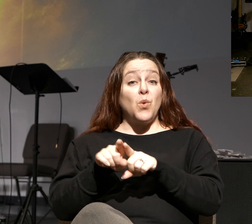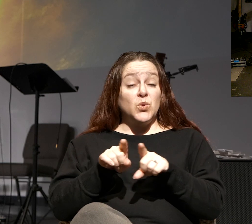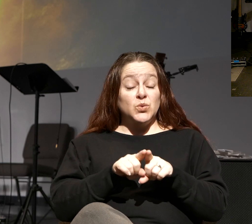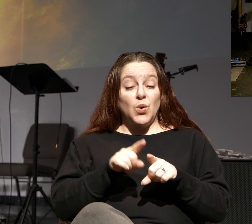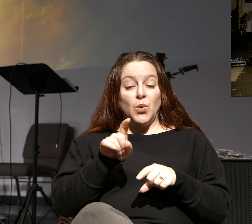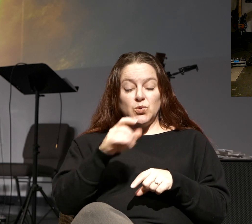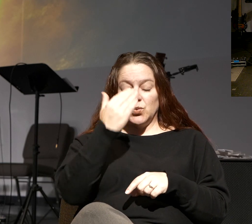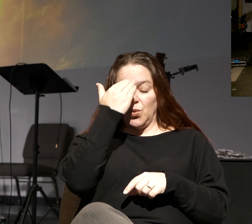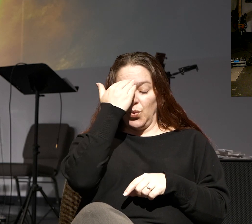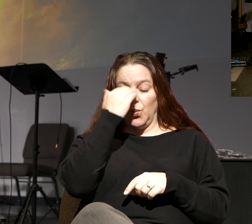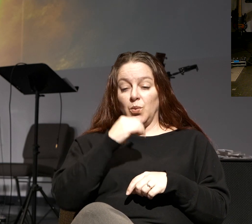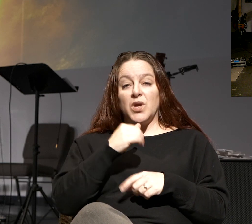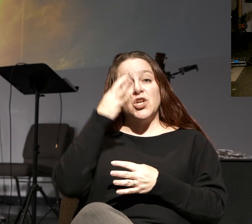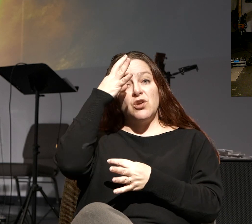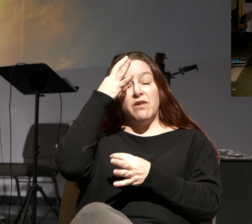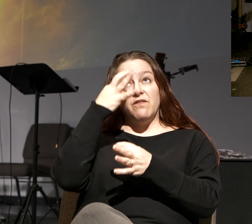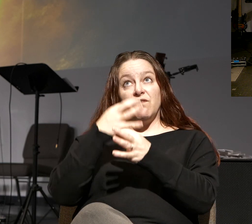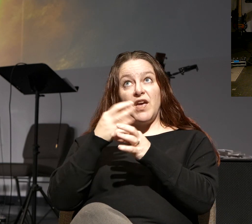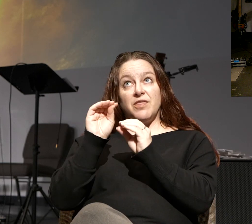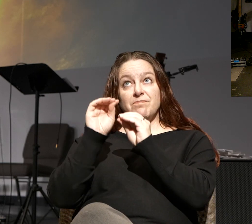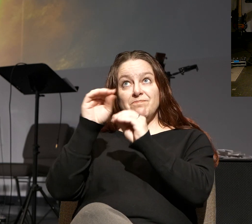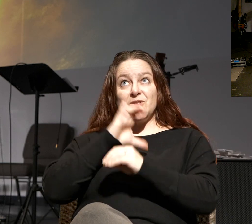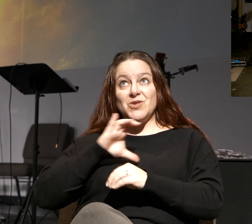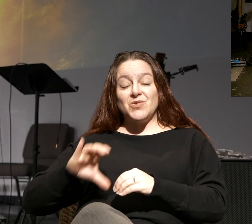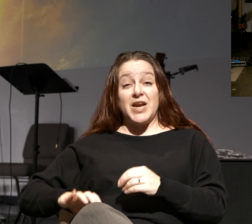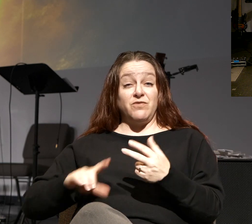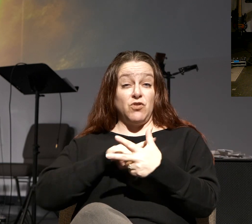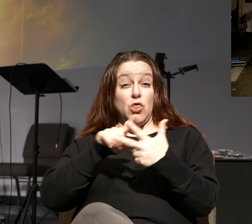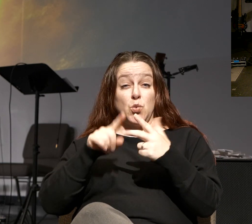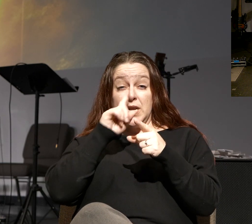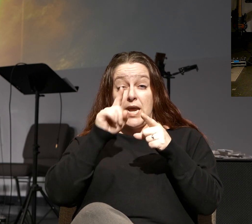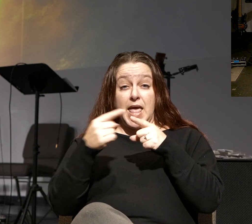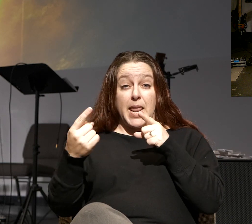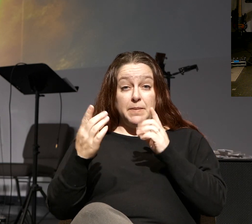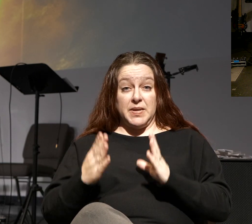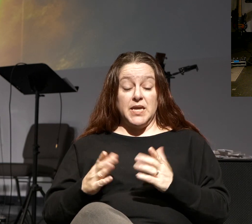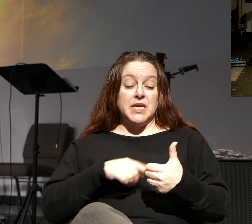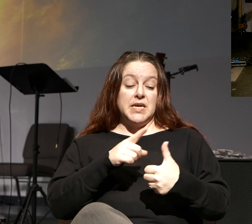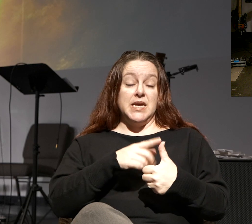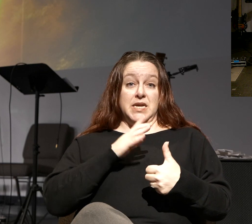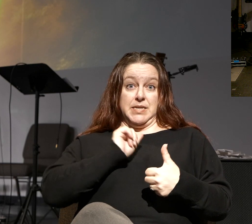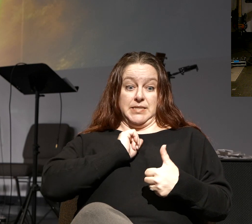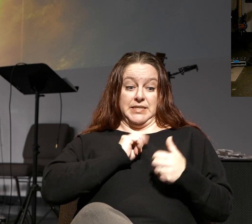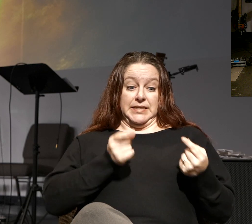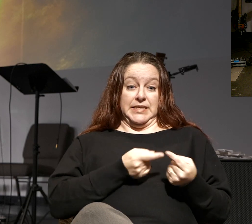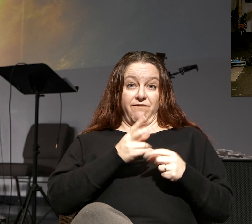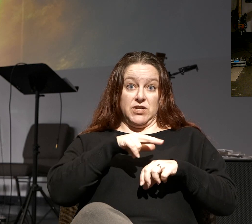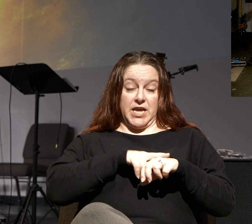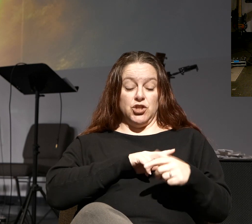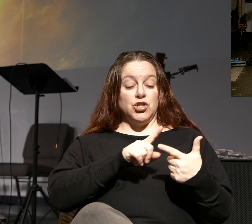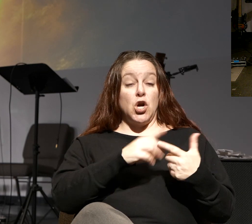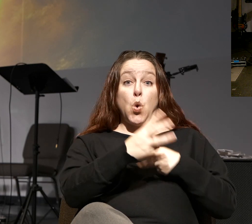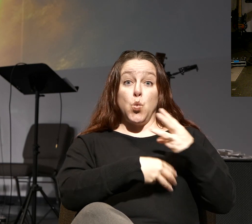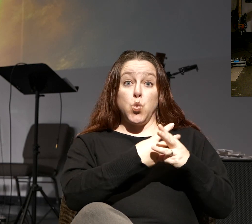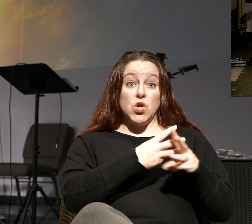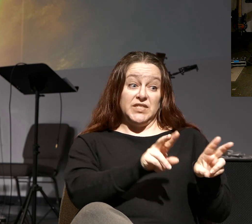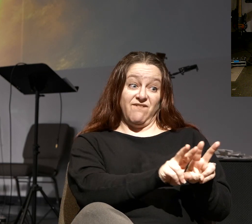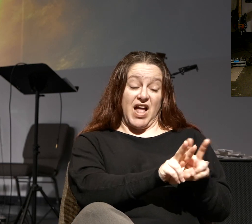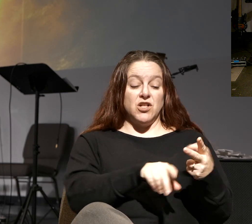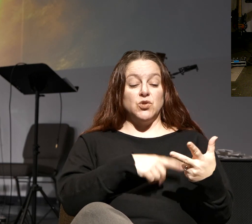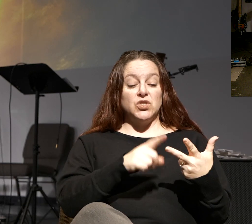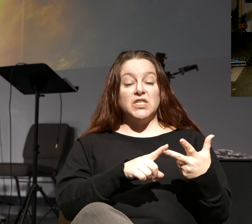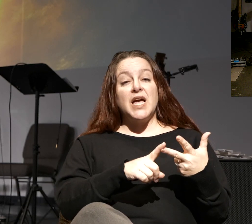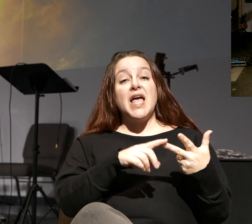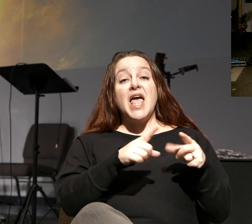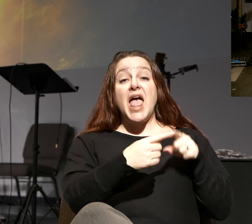you need to know that you put your faith in Christ, you've got three enemies. You've got your own sinful nature. You've got the world's values. Oh, and you've got an enemy,